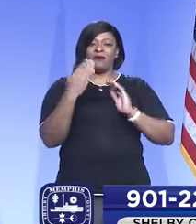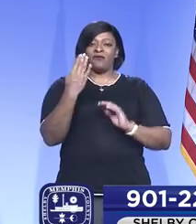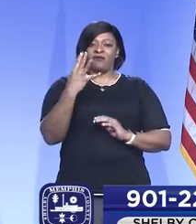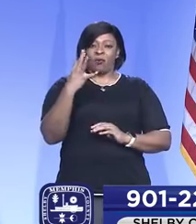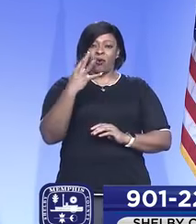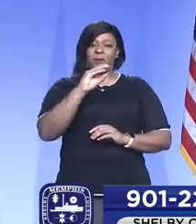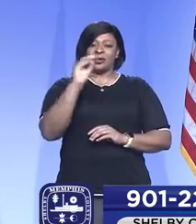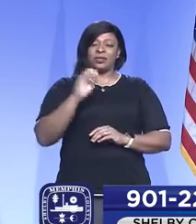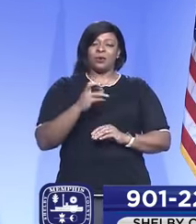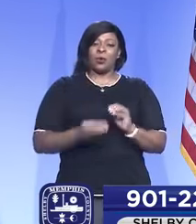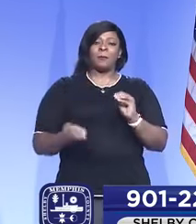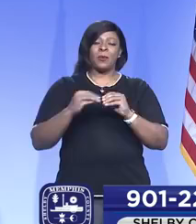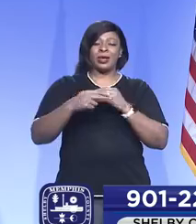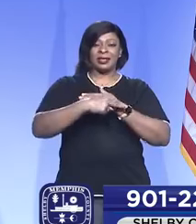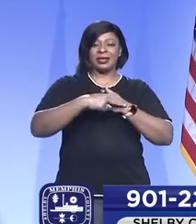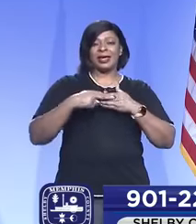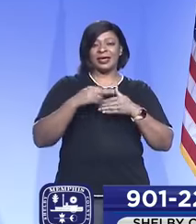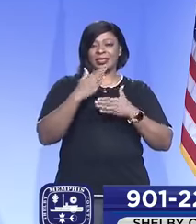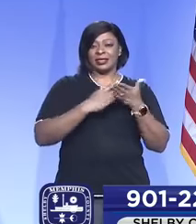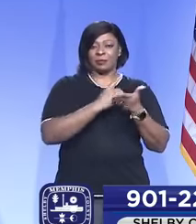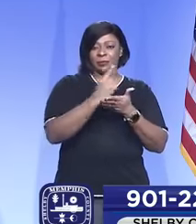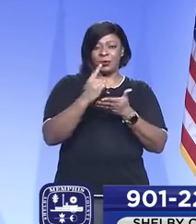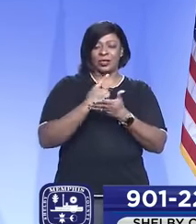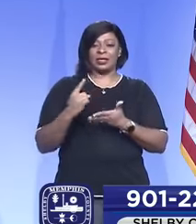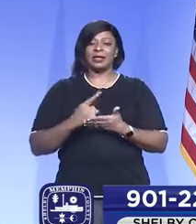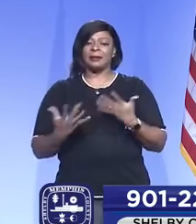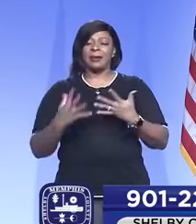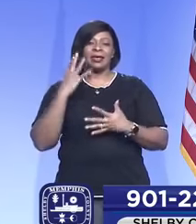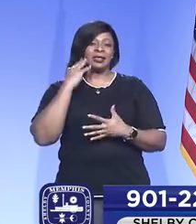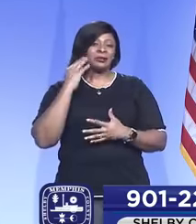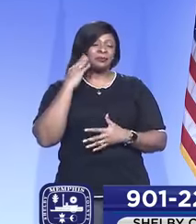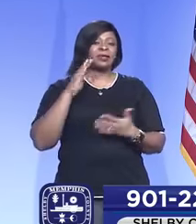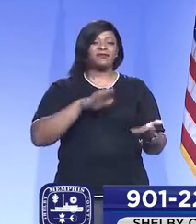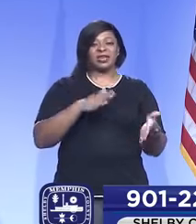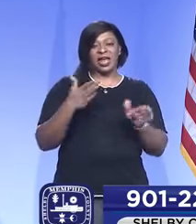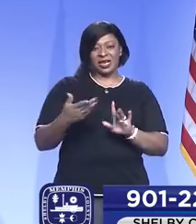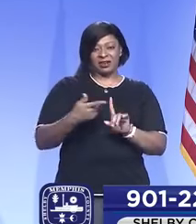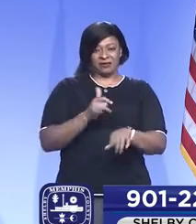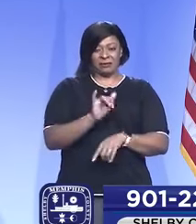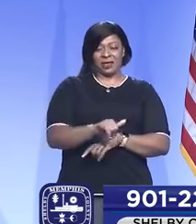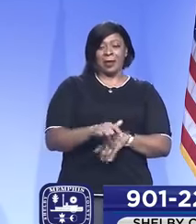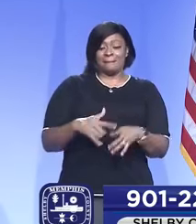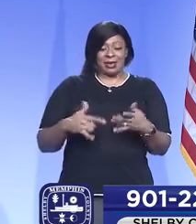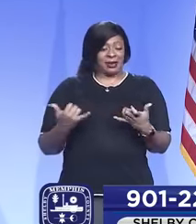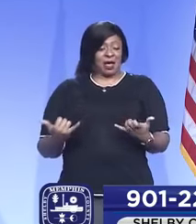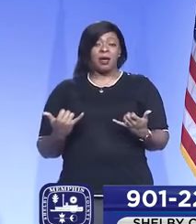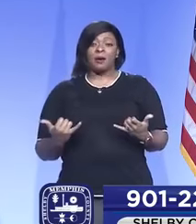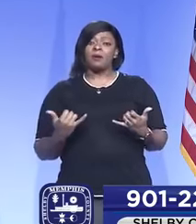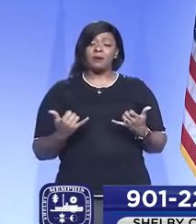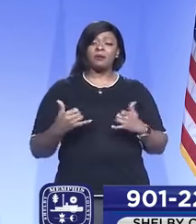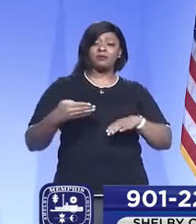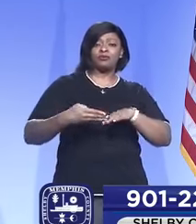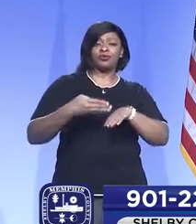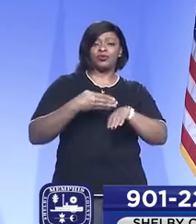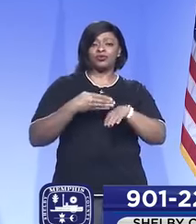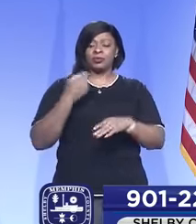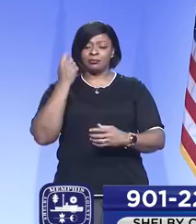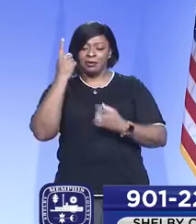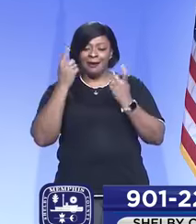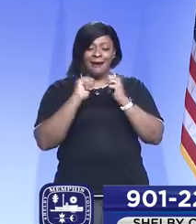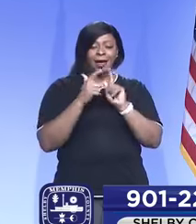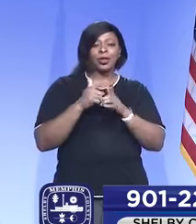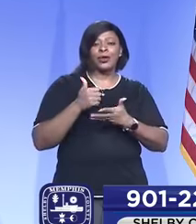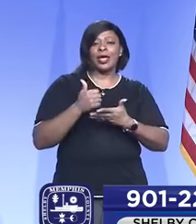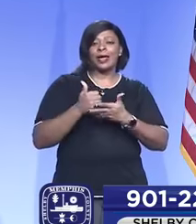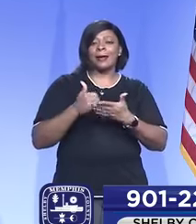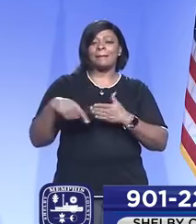of the cases diagnosed in a certain week may experience fatality, but now with improvements in understanding of treatment,